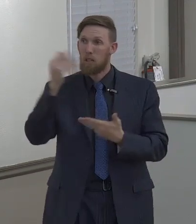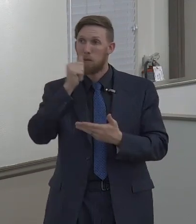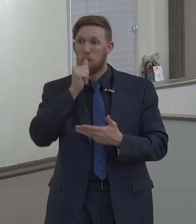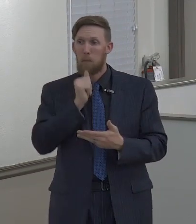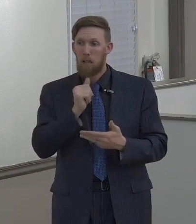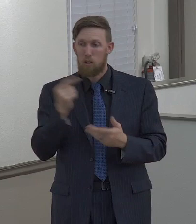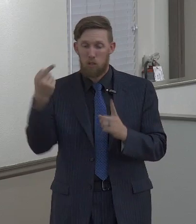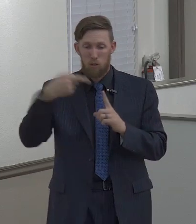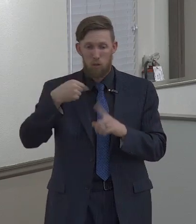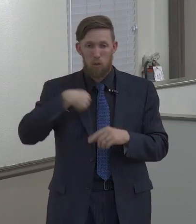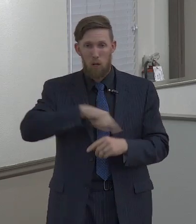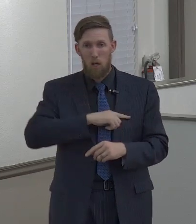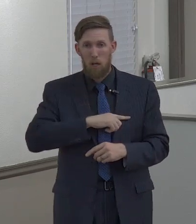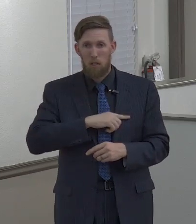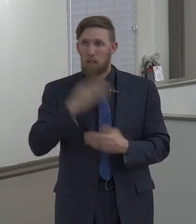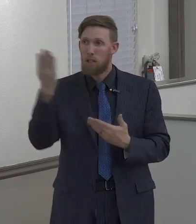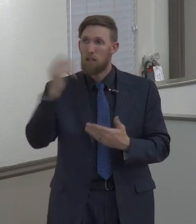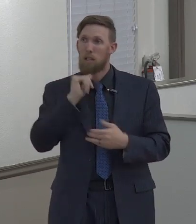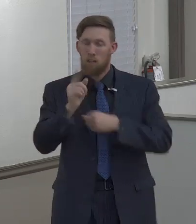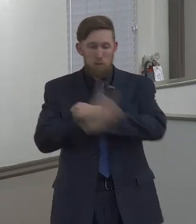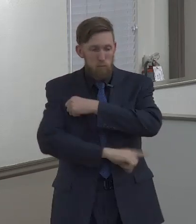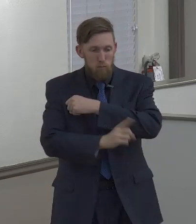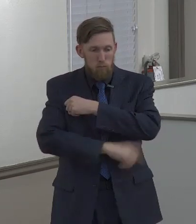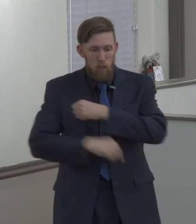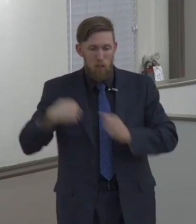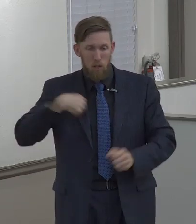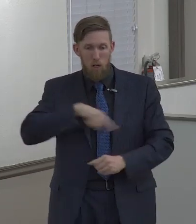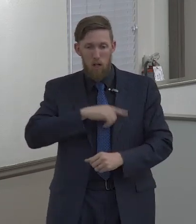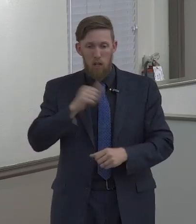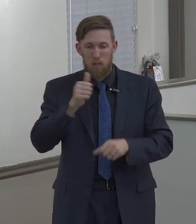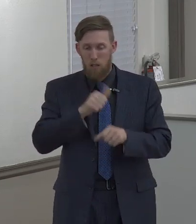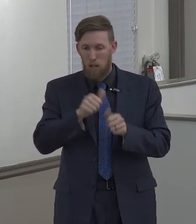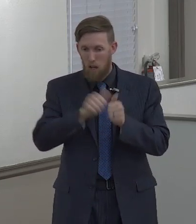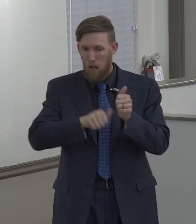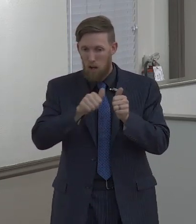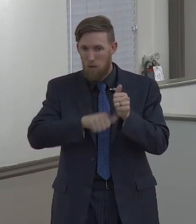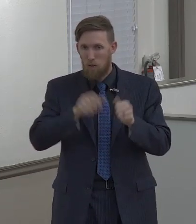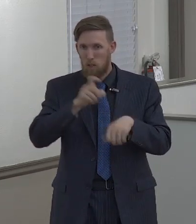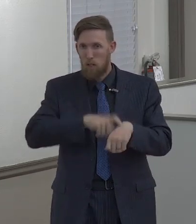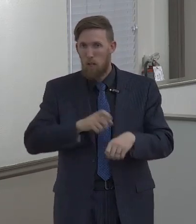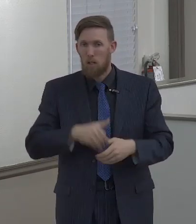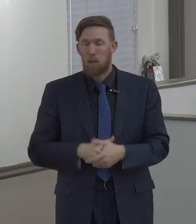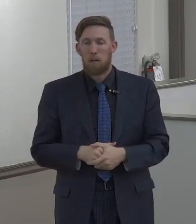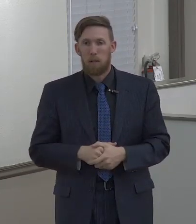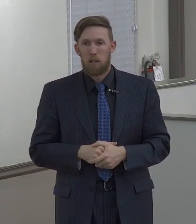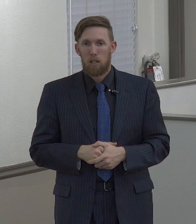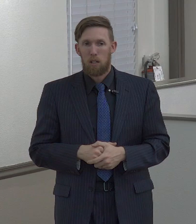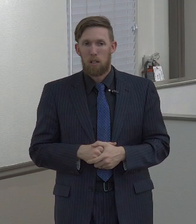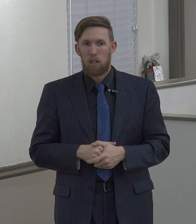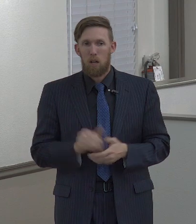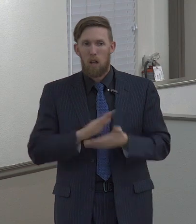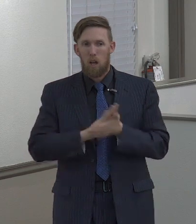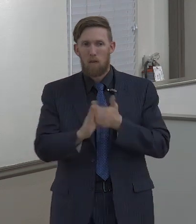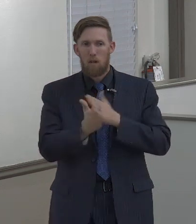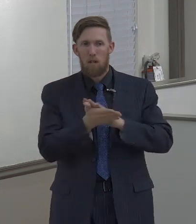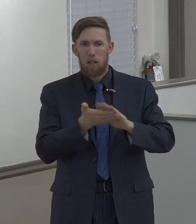back, He forbears even when we don't deserve it. Forgiving one another.